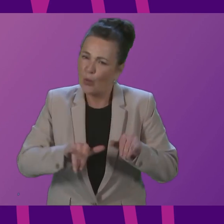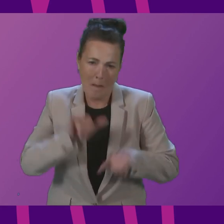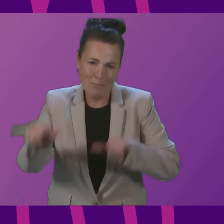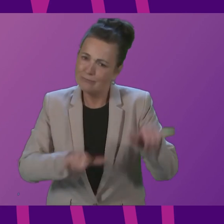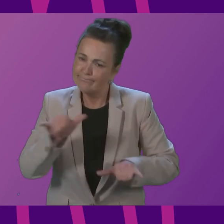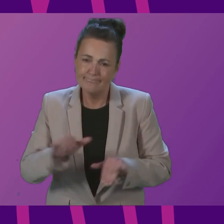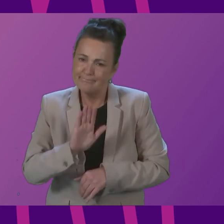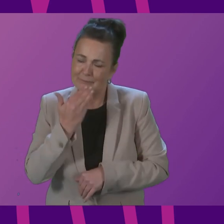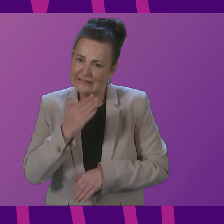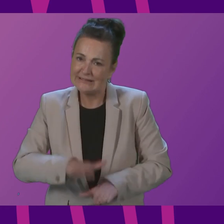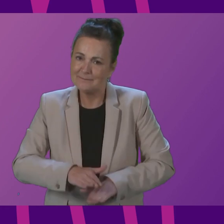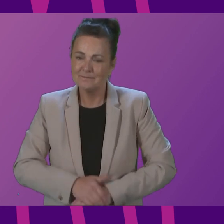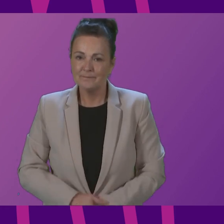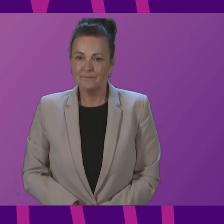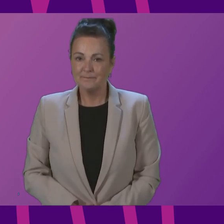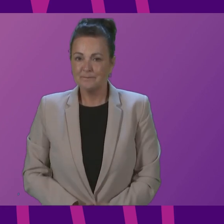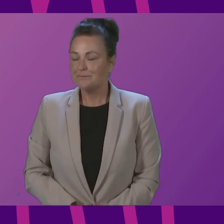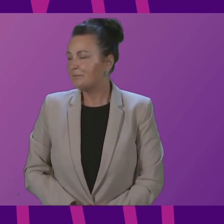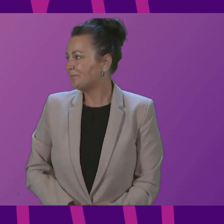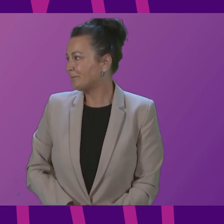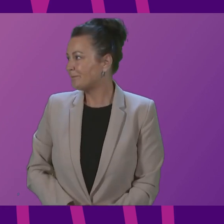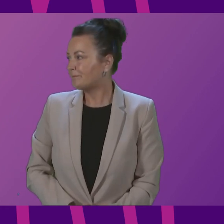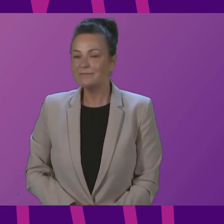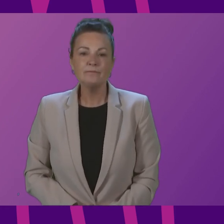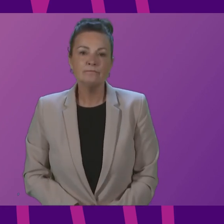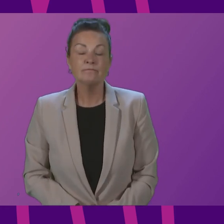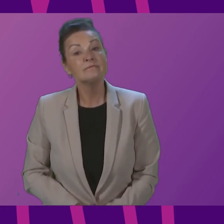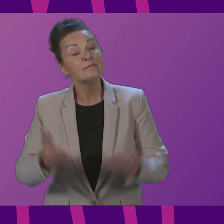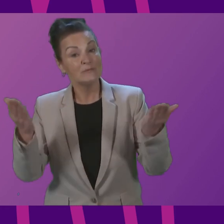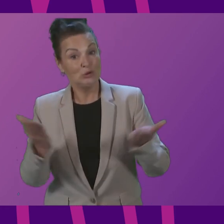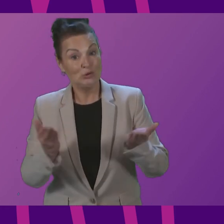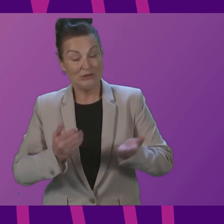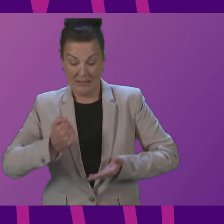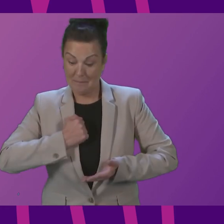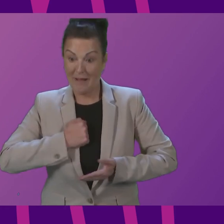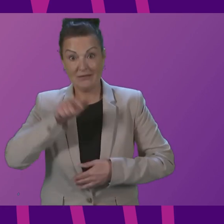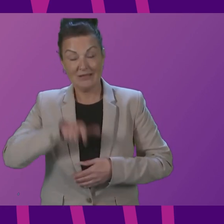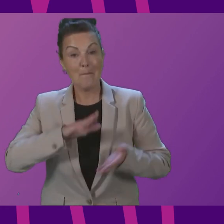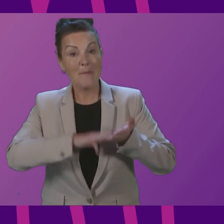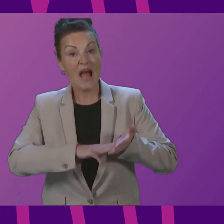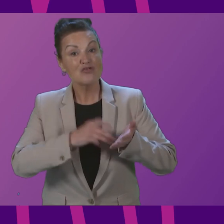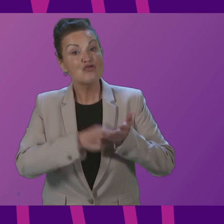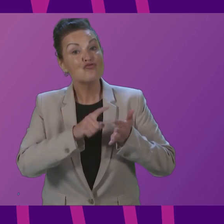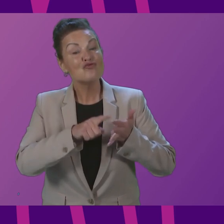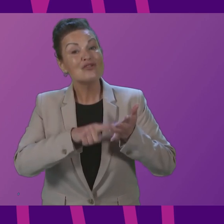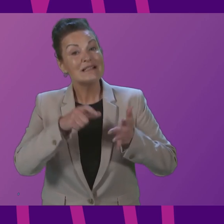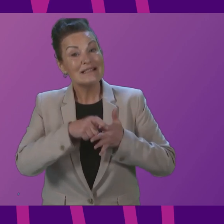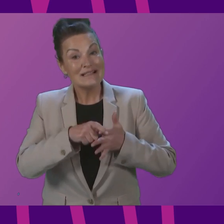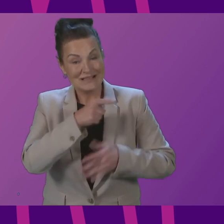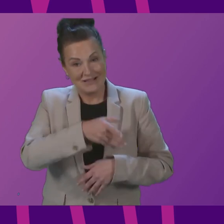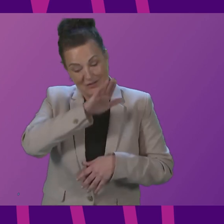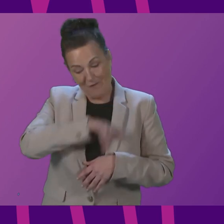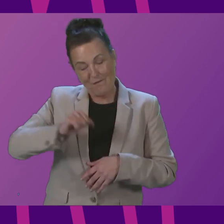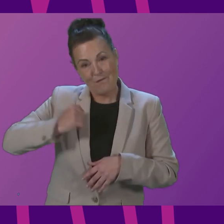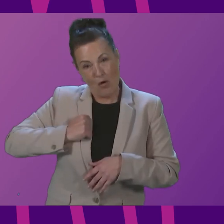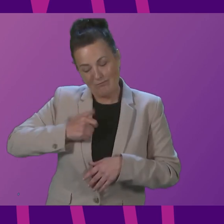today Colin Smith Thank you President Officer Today my Constituent Marion Reid along with other survivors of Furnethy House